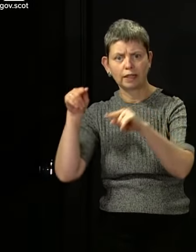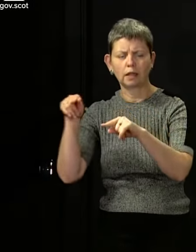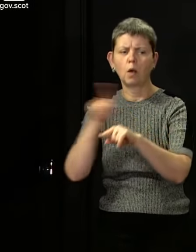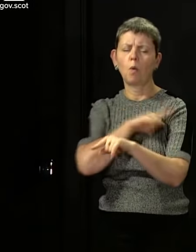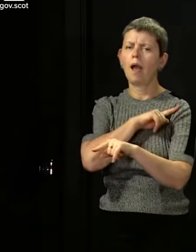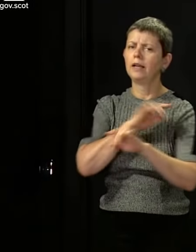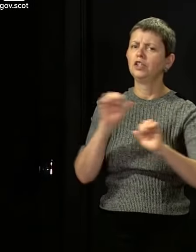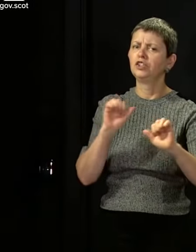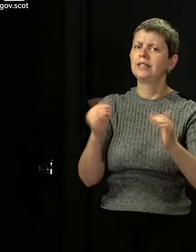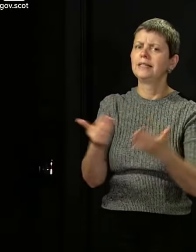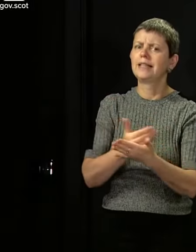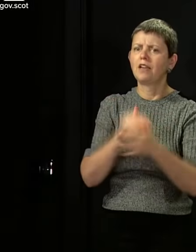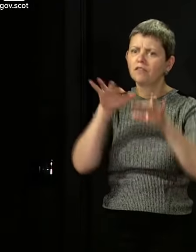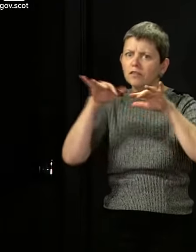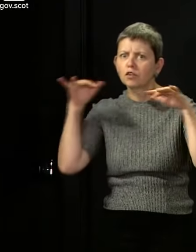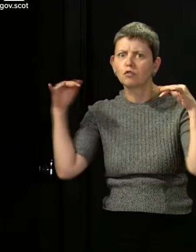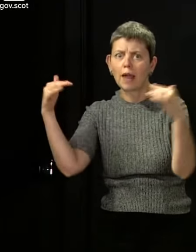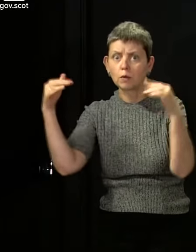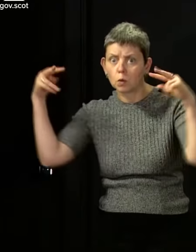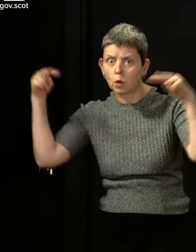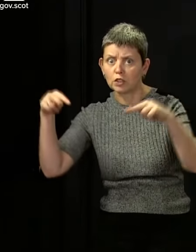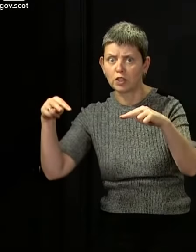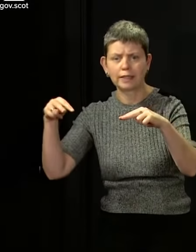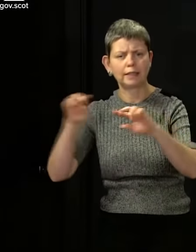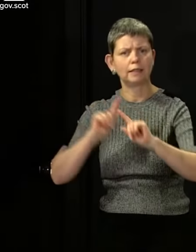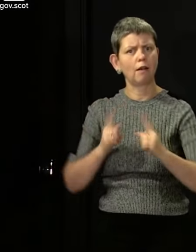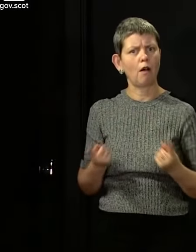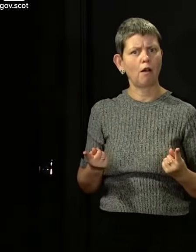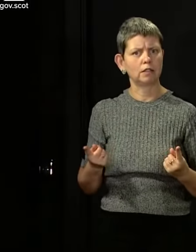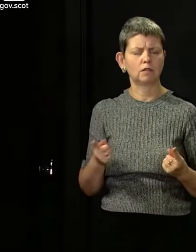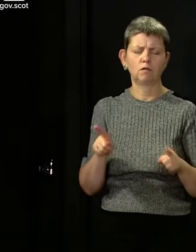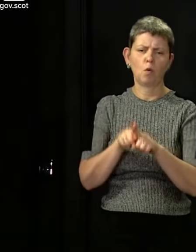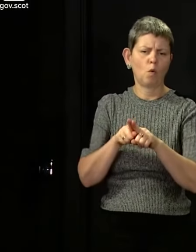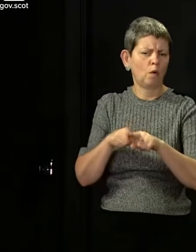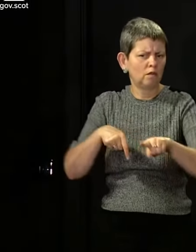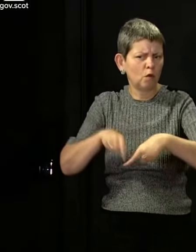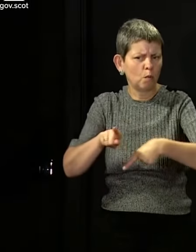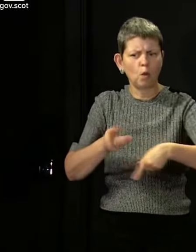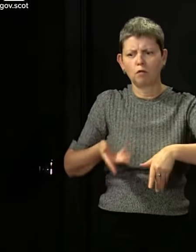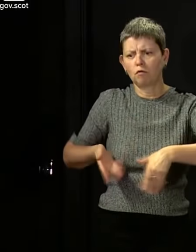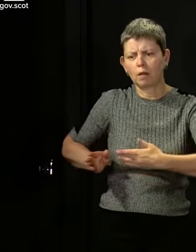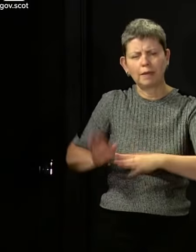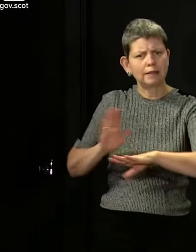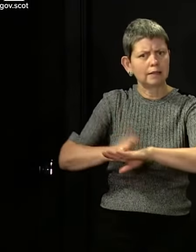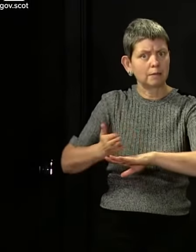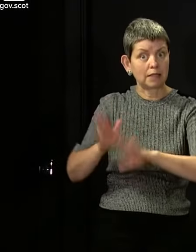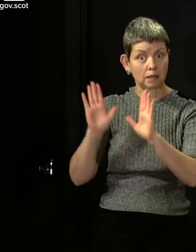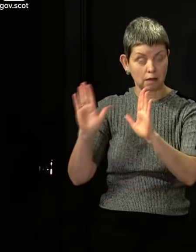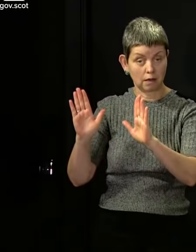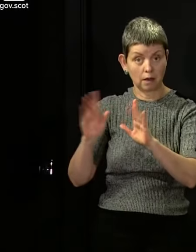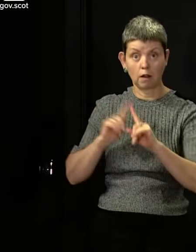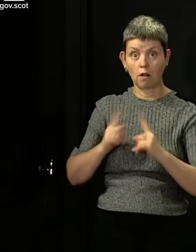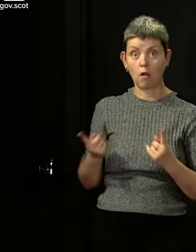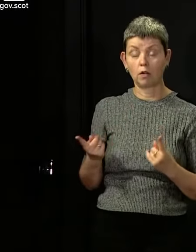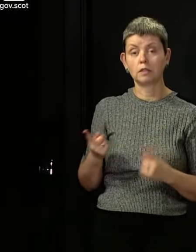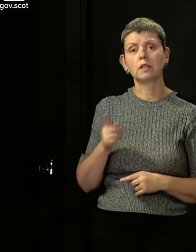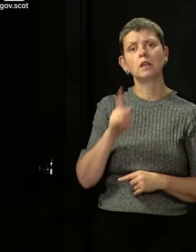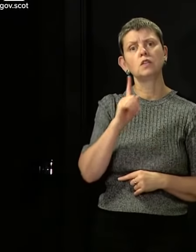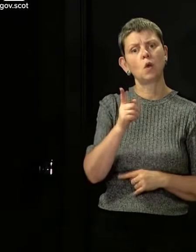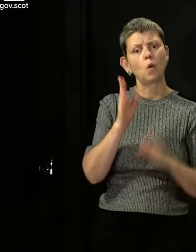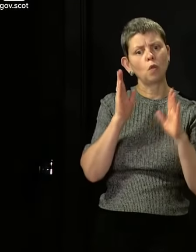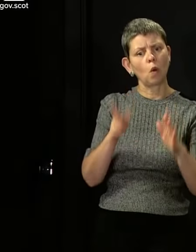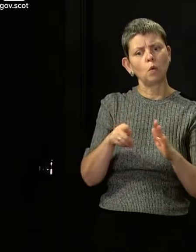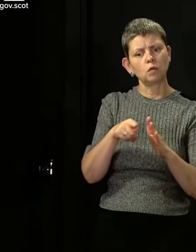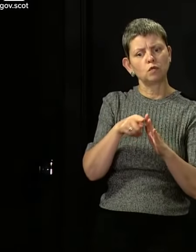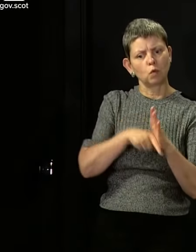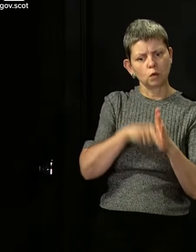crowds of spectators into, say, a football or a rugby match. So those judgments have to, I guess, adapt as we come out